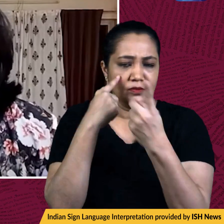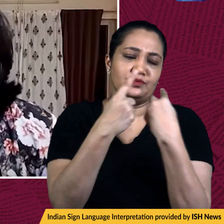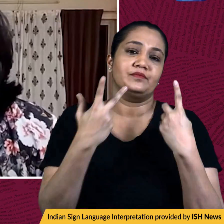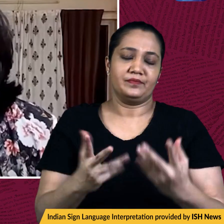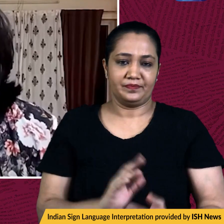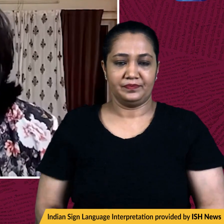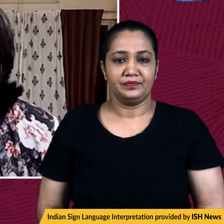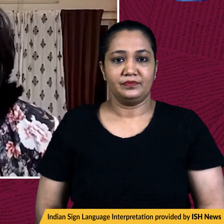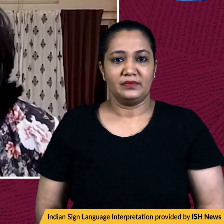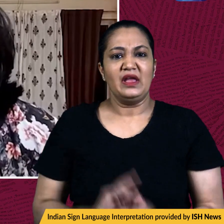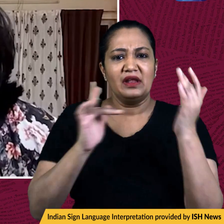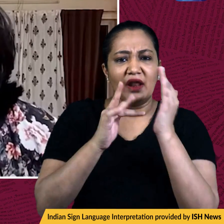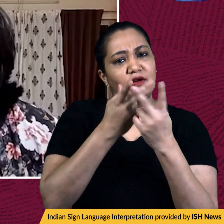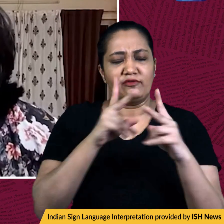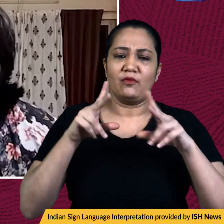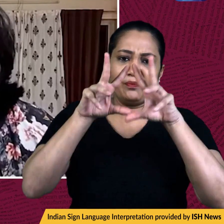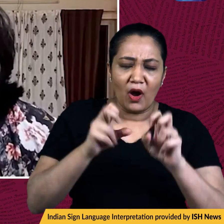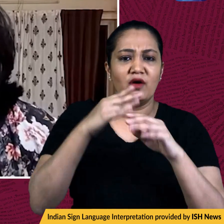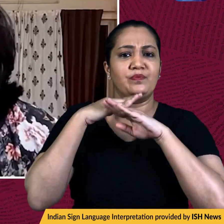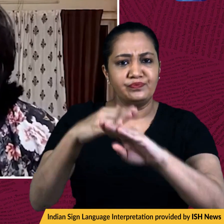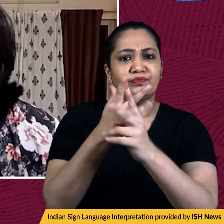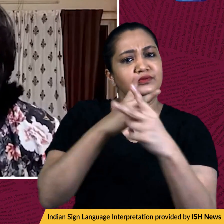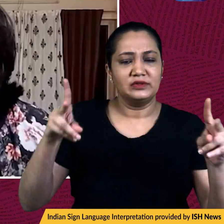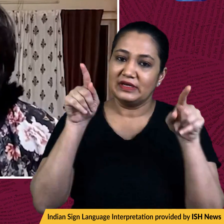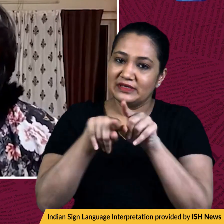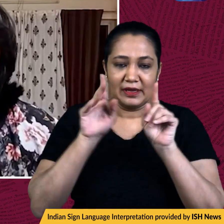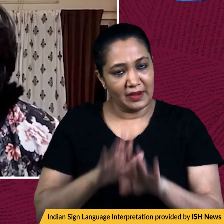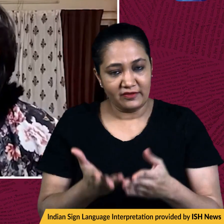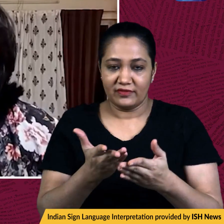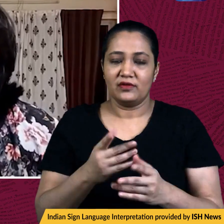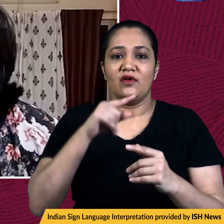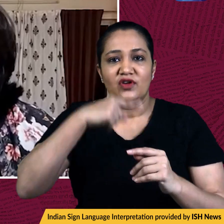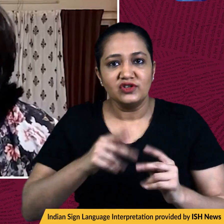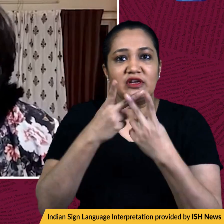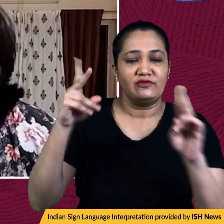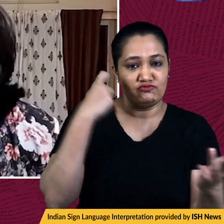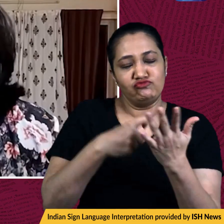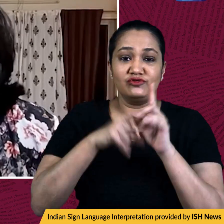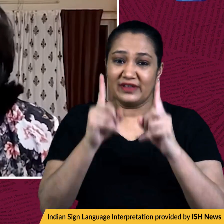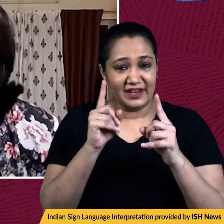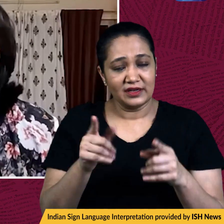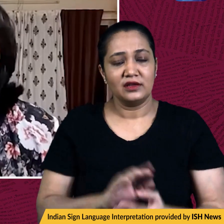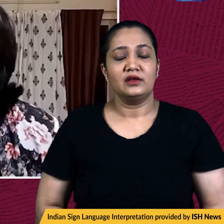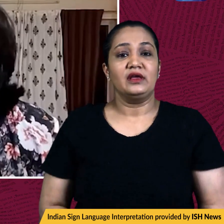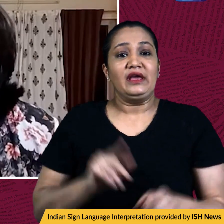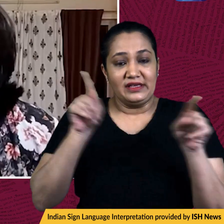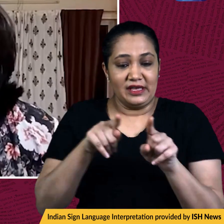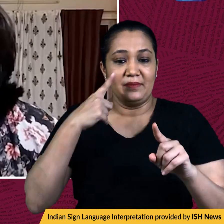Meanwhile, tech giants are also following suit in imposing several restrictions, starting off with IKEA,